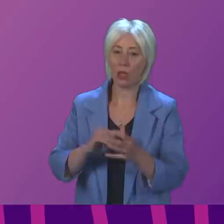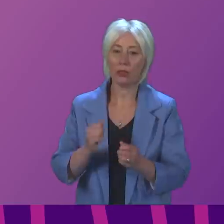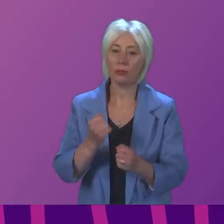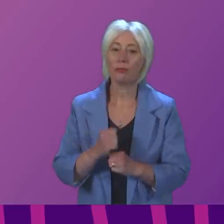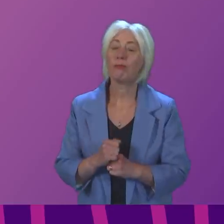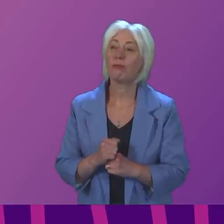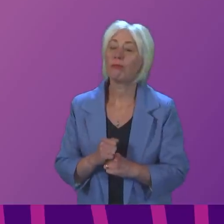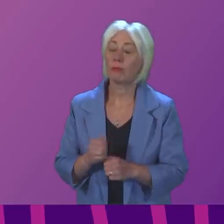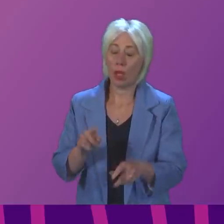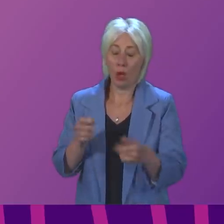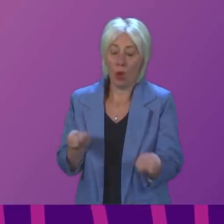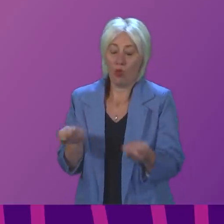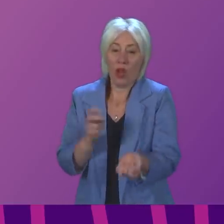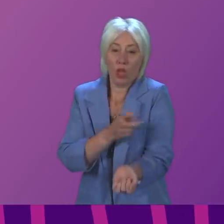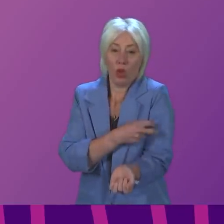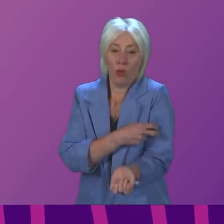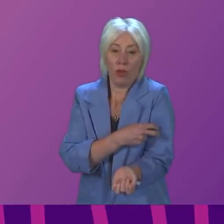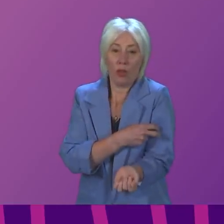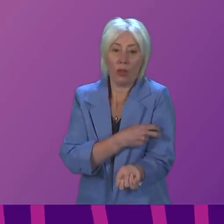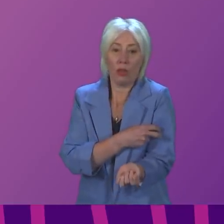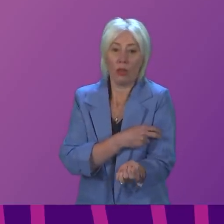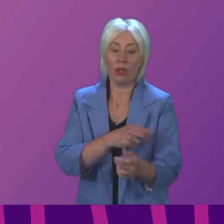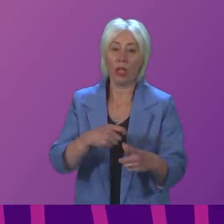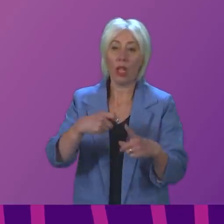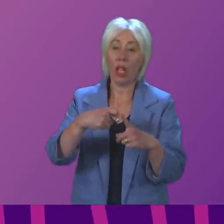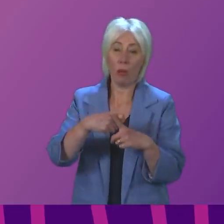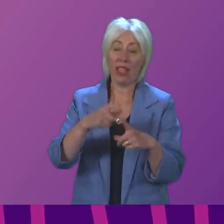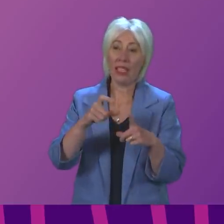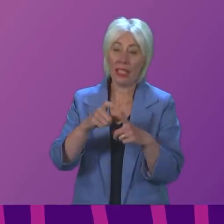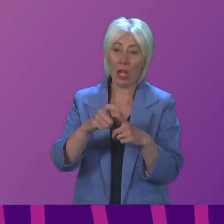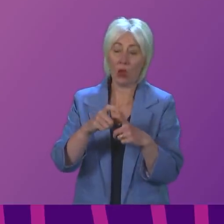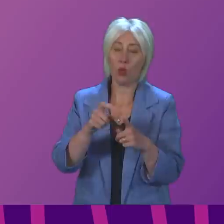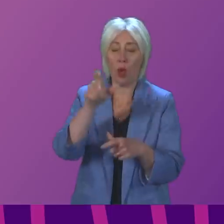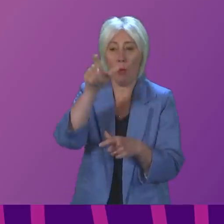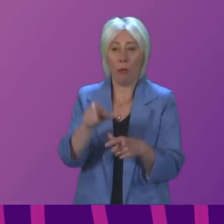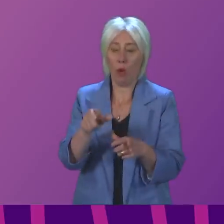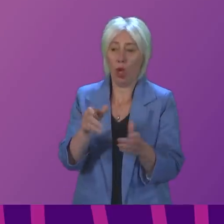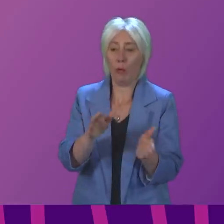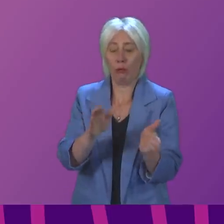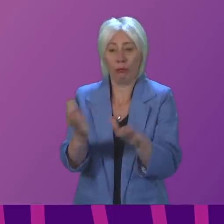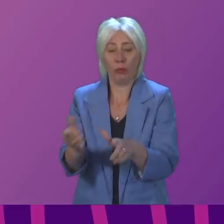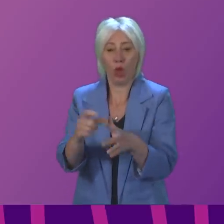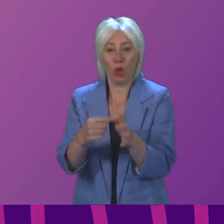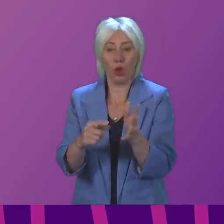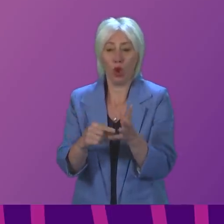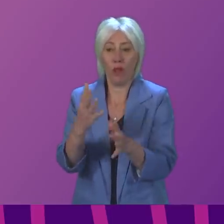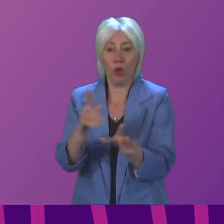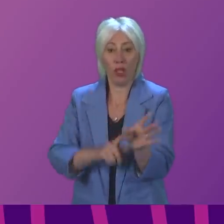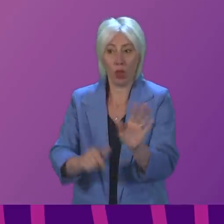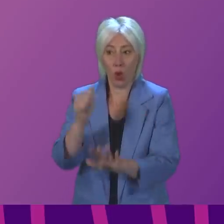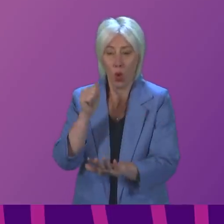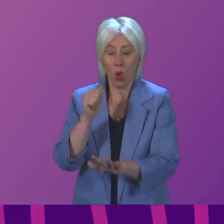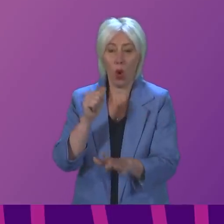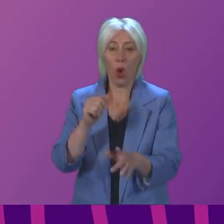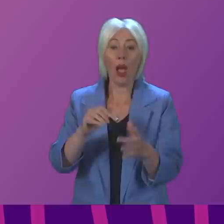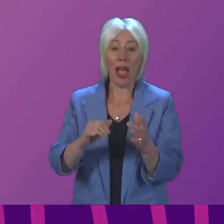Presenting officer, yesterday, Kimberly Darroch, who lost her daughter Millie four years ago, and Louise Lawrence, who lost her husband Andrew